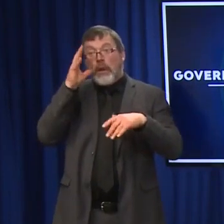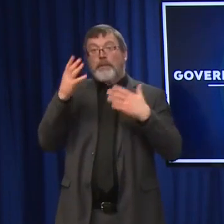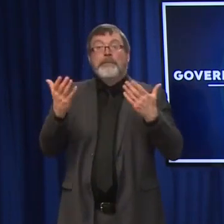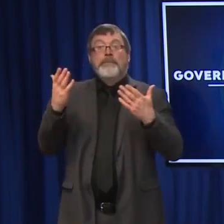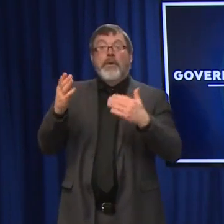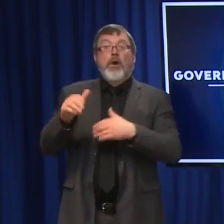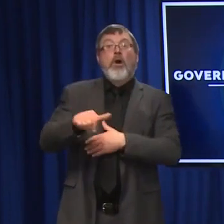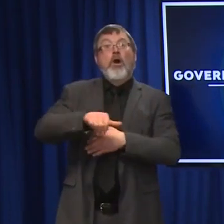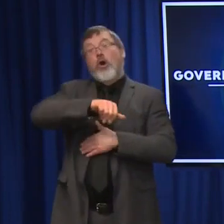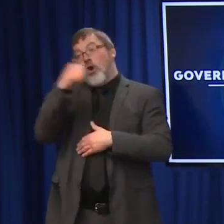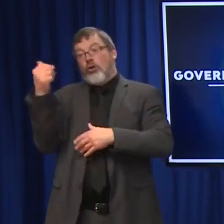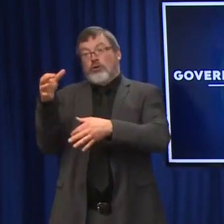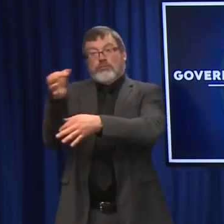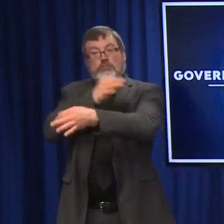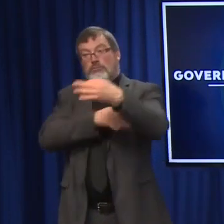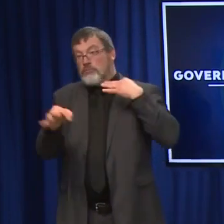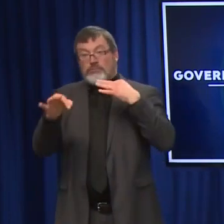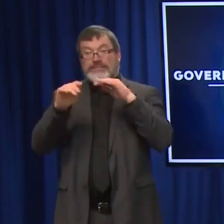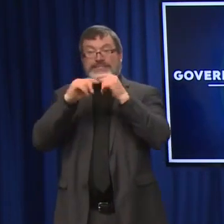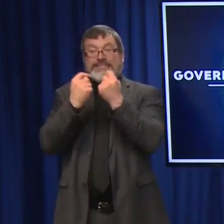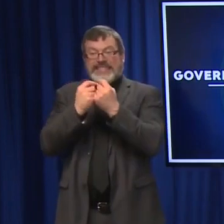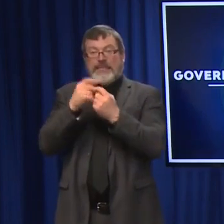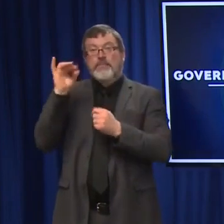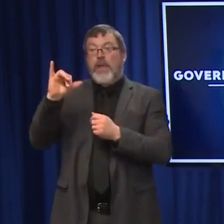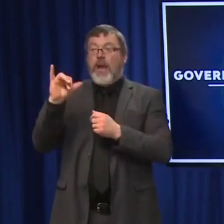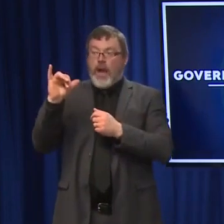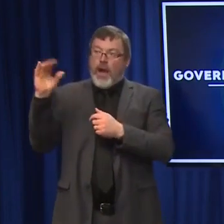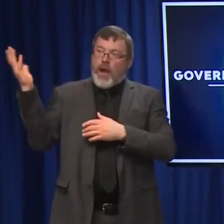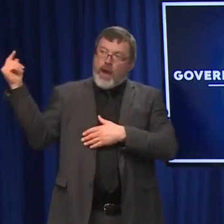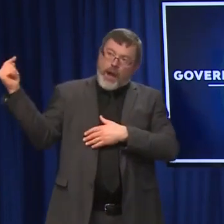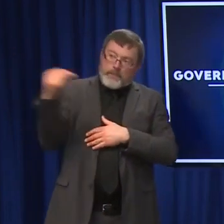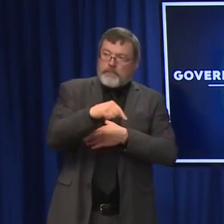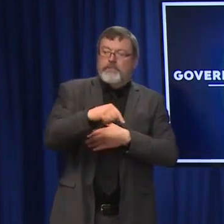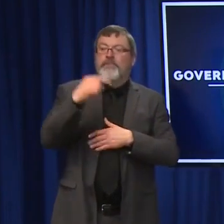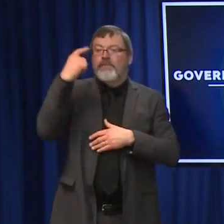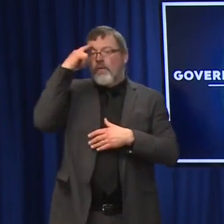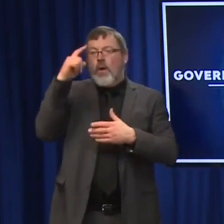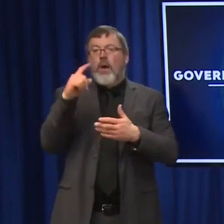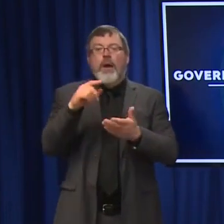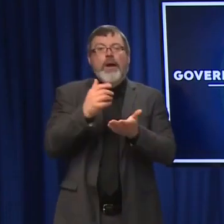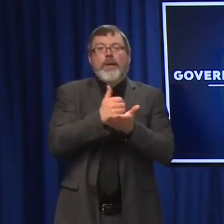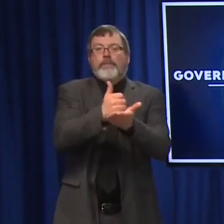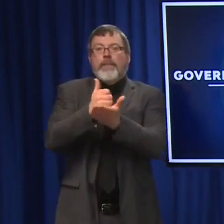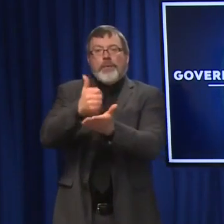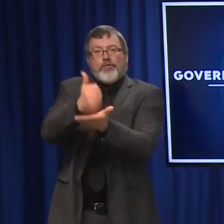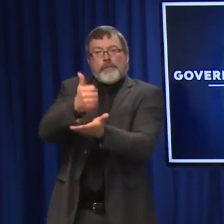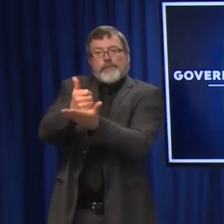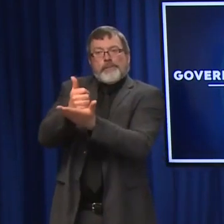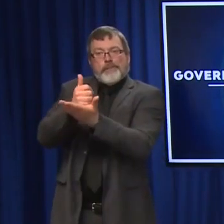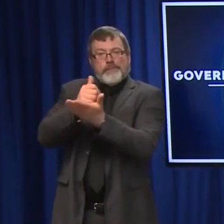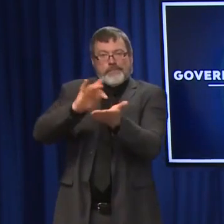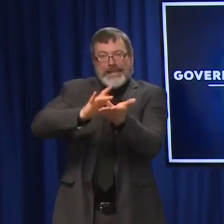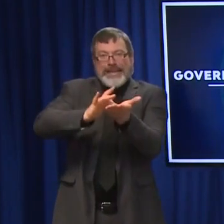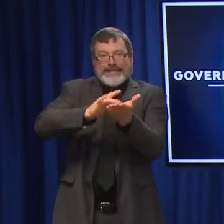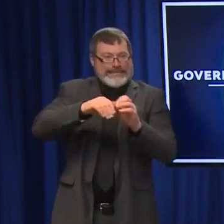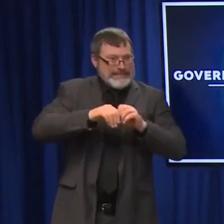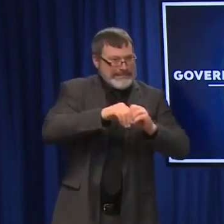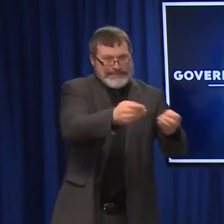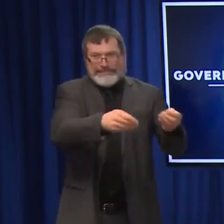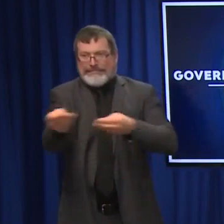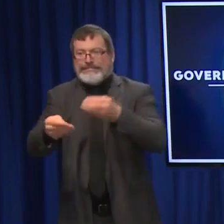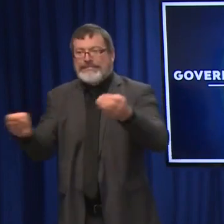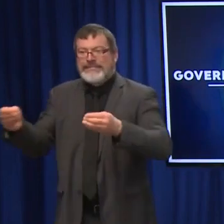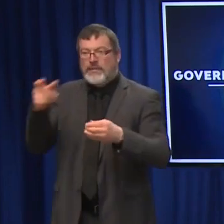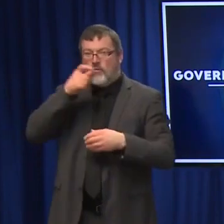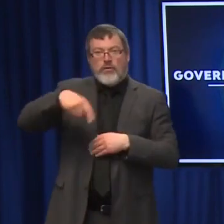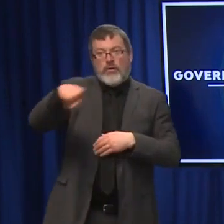antibodies. We don't have confirmation on that just yet, but we're going to keep advocating for that. We have received more monoclonal antibodies